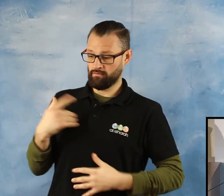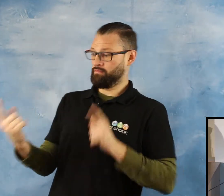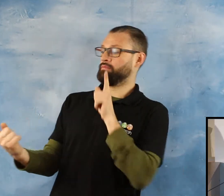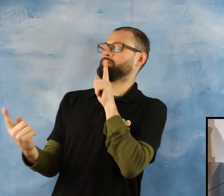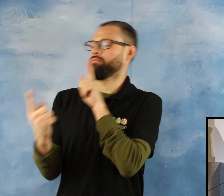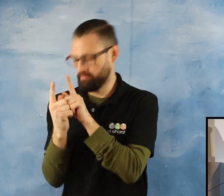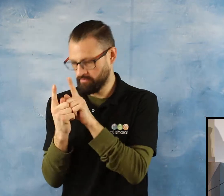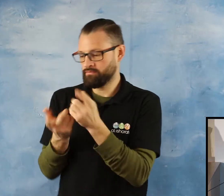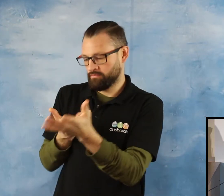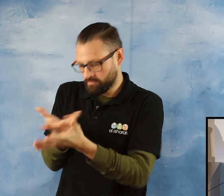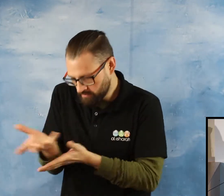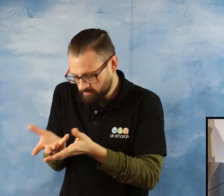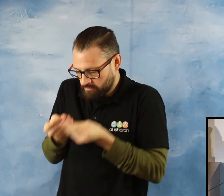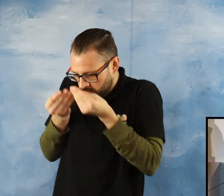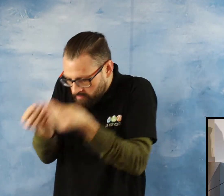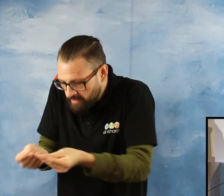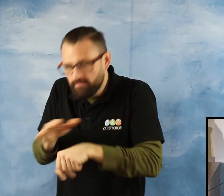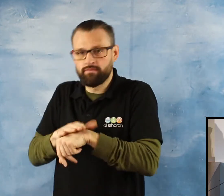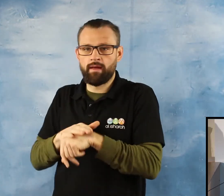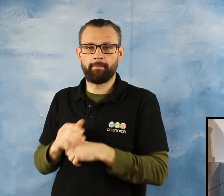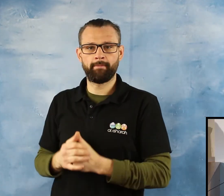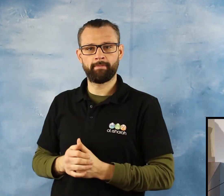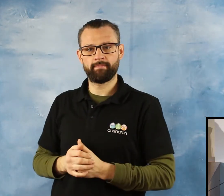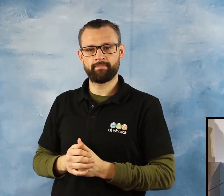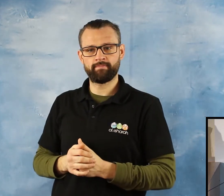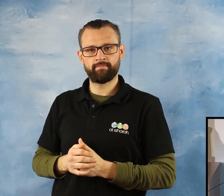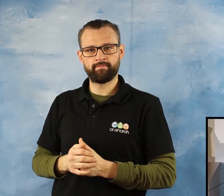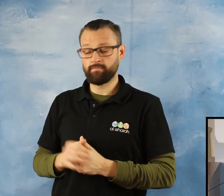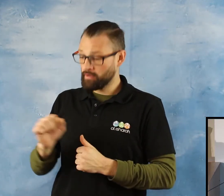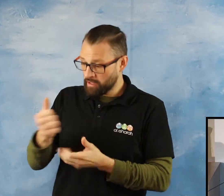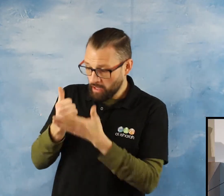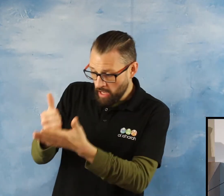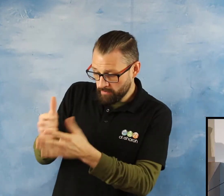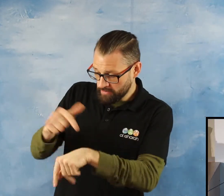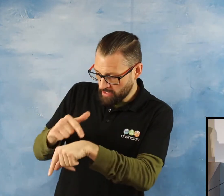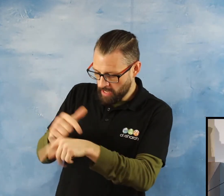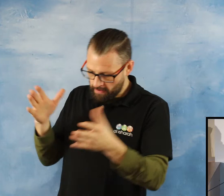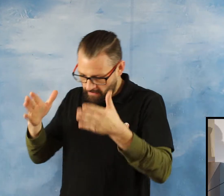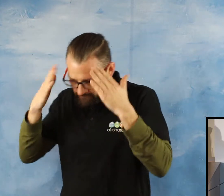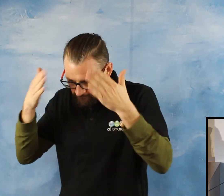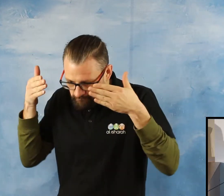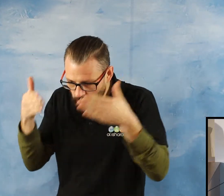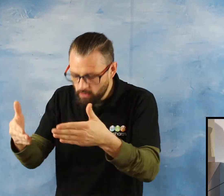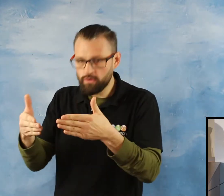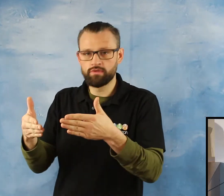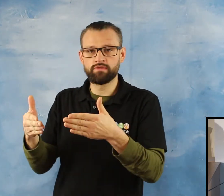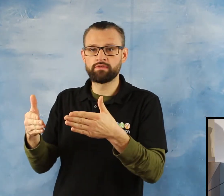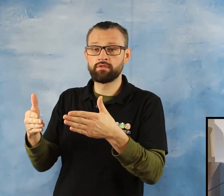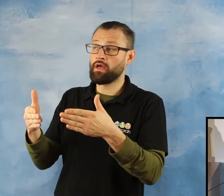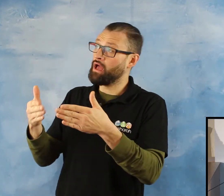We need to Focus the time For them We need to make Our house House of Islam House of a